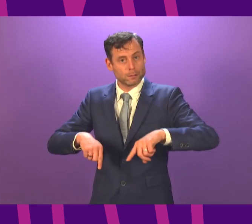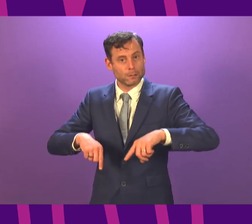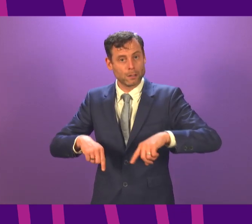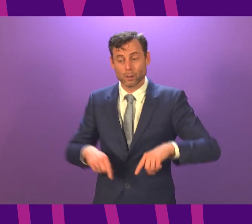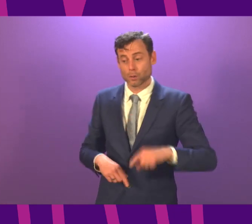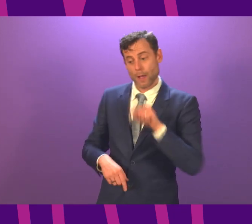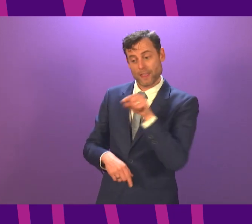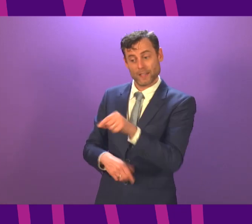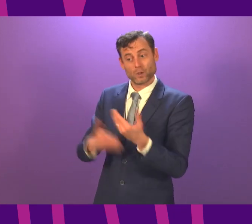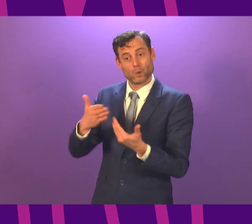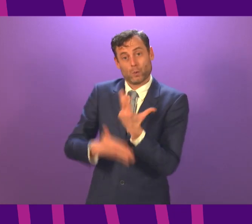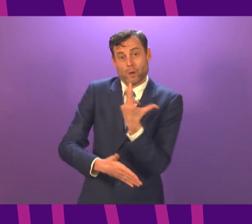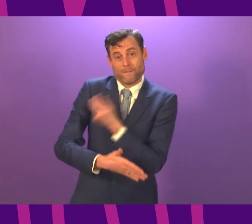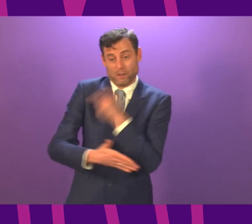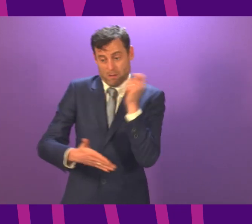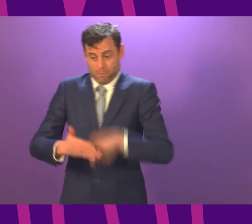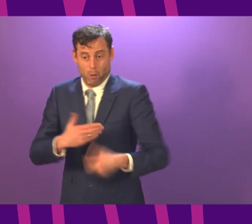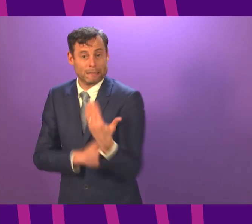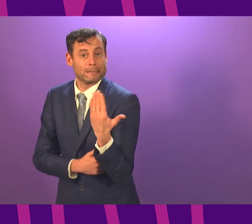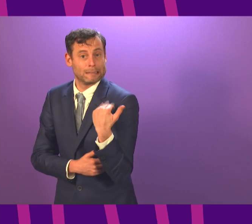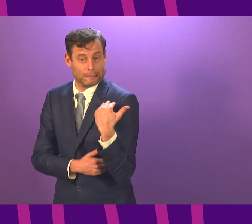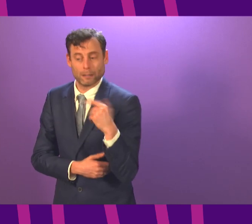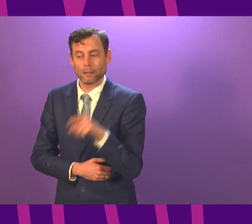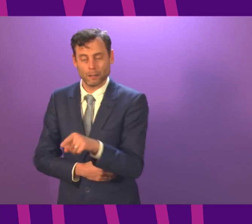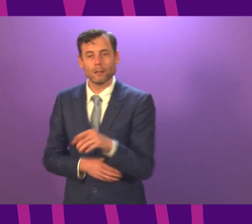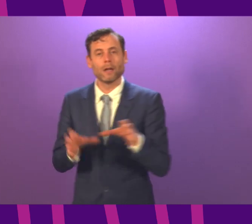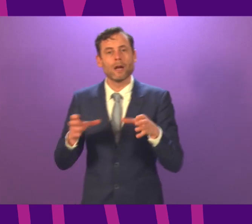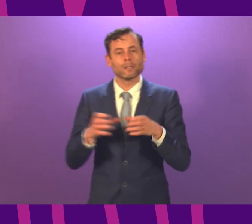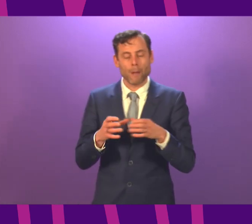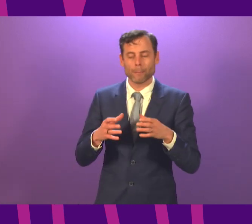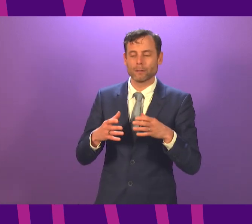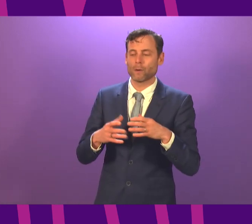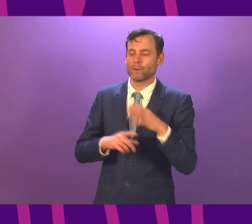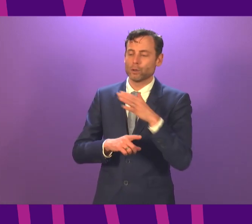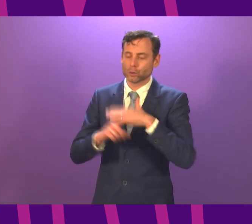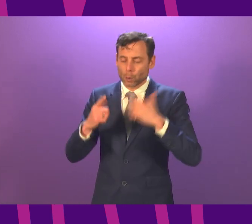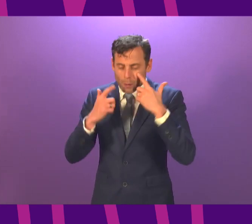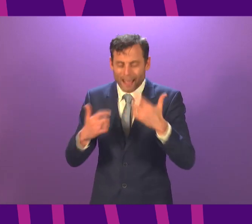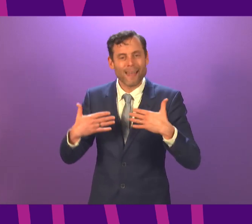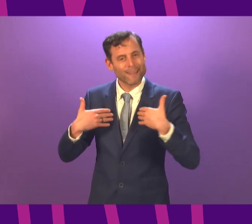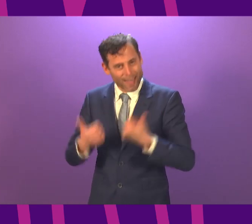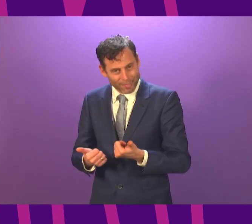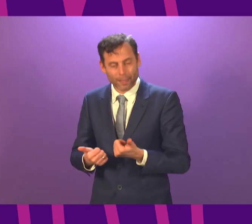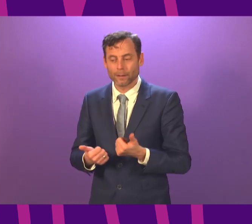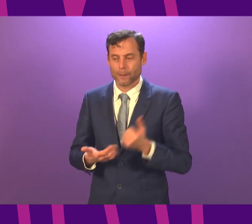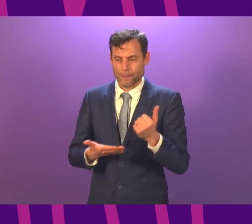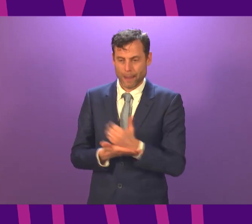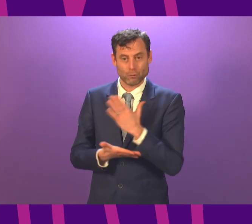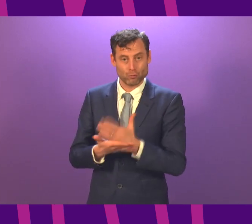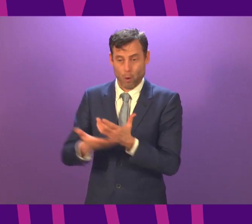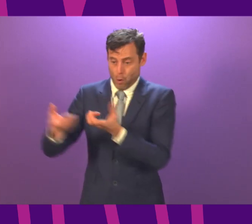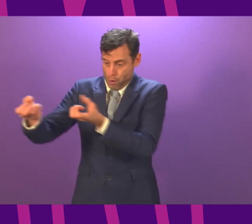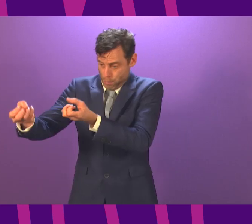matter of weeks and we're working with counterparts in Bays, the Department of Health and Social Care and Public Health England to establish a reliable supply schedule